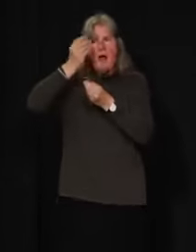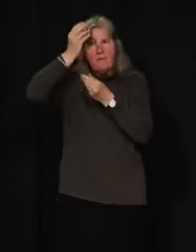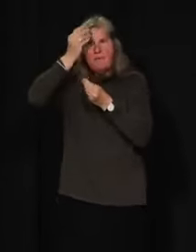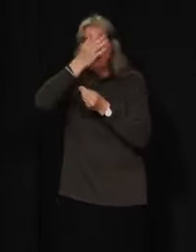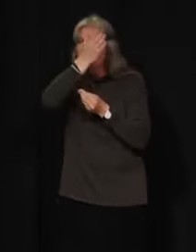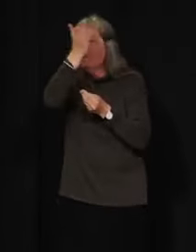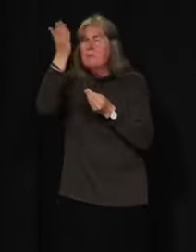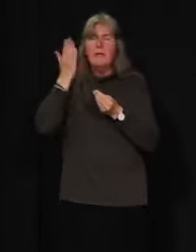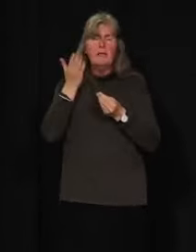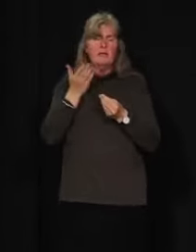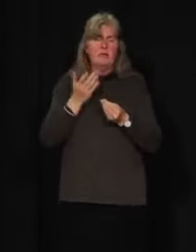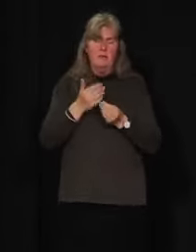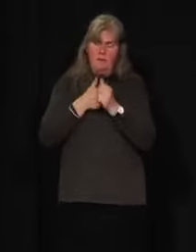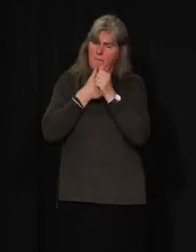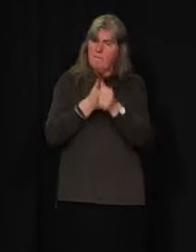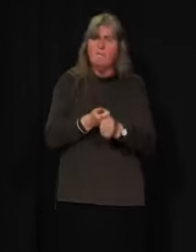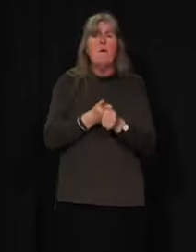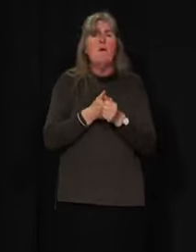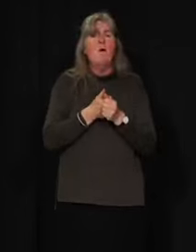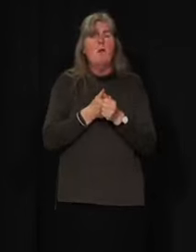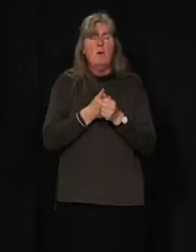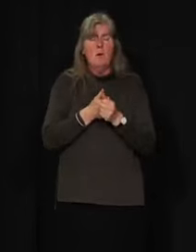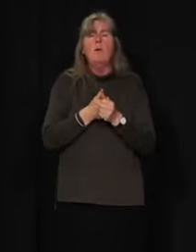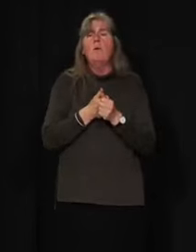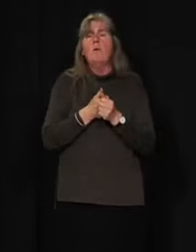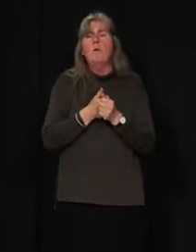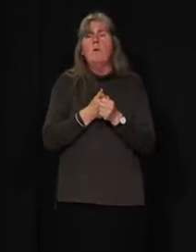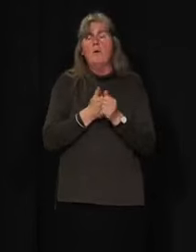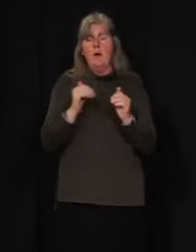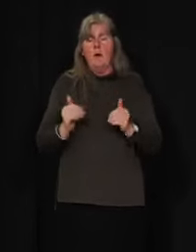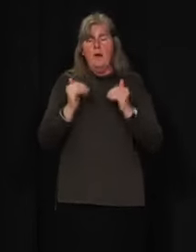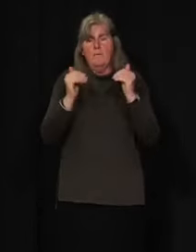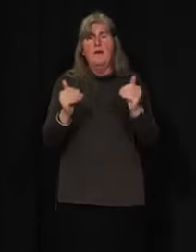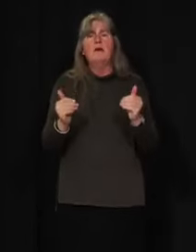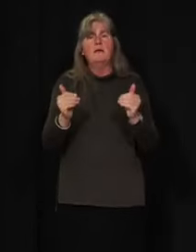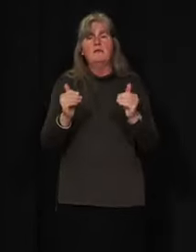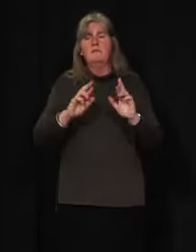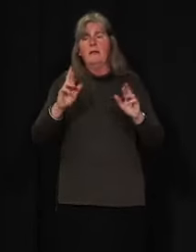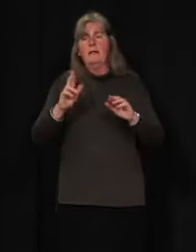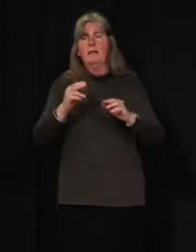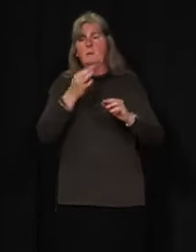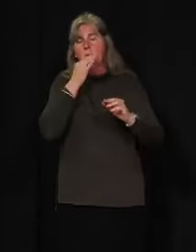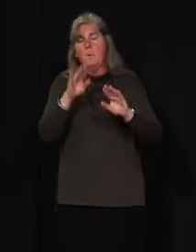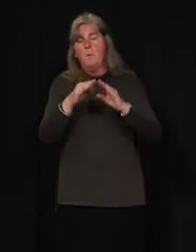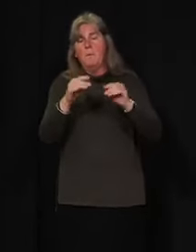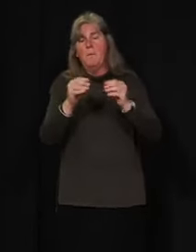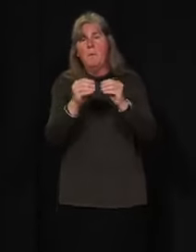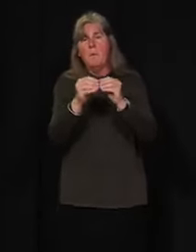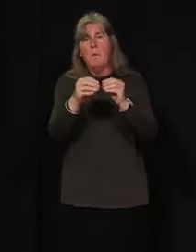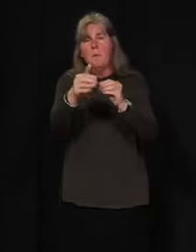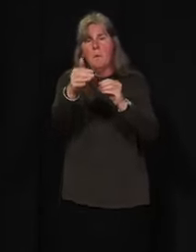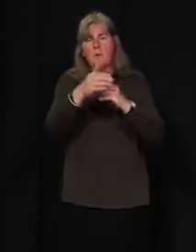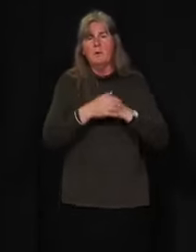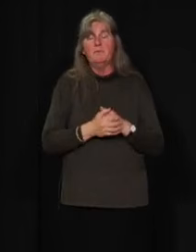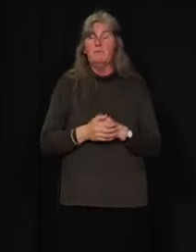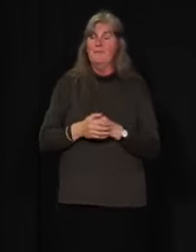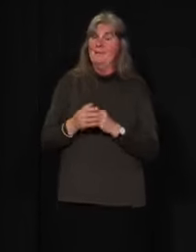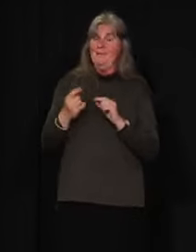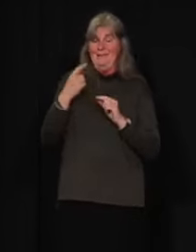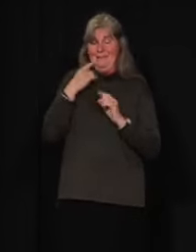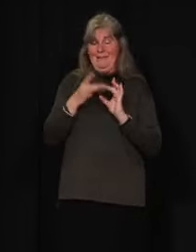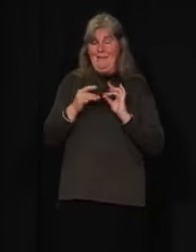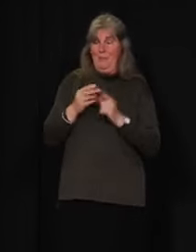need to observe the measures that we need to take. Particularly, as Premier said,